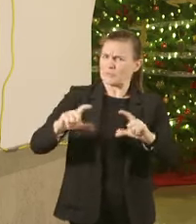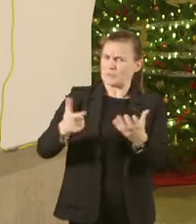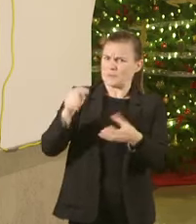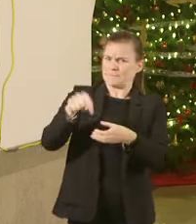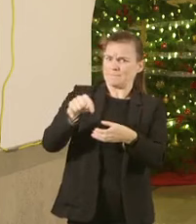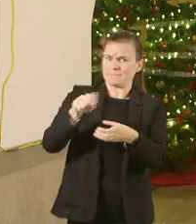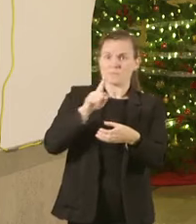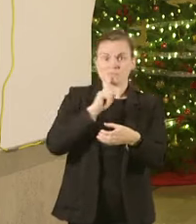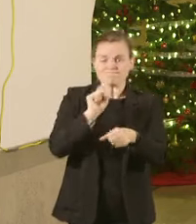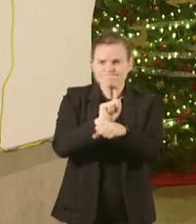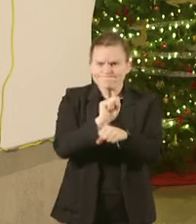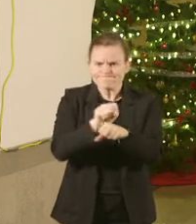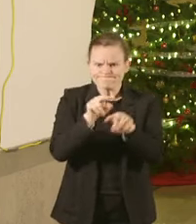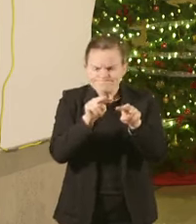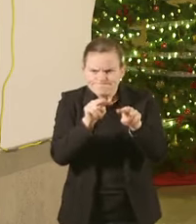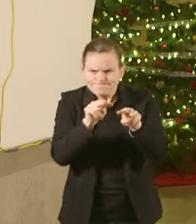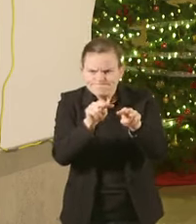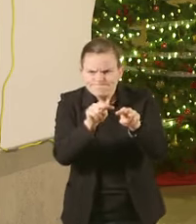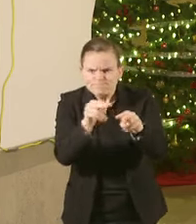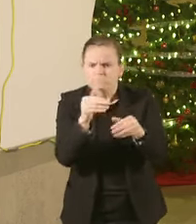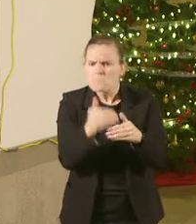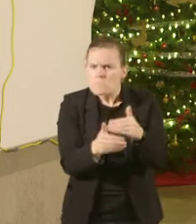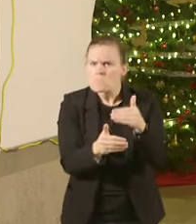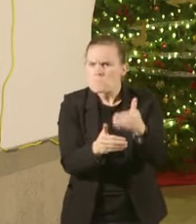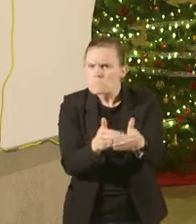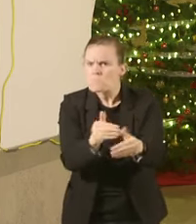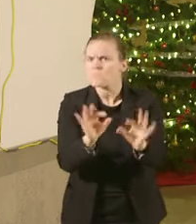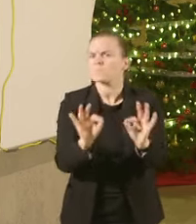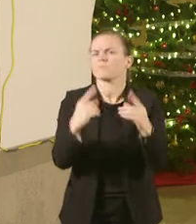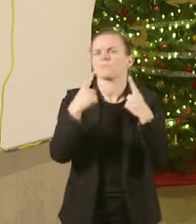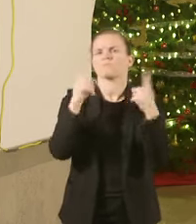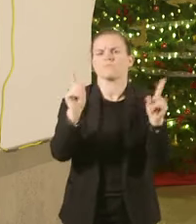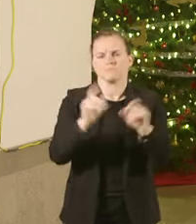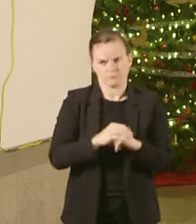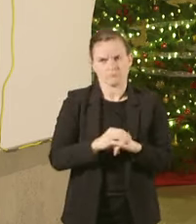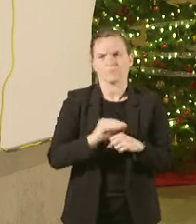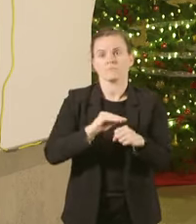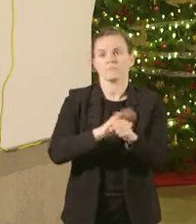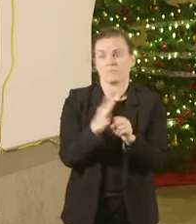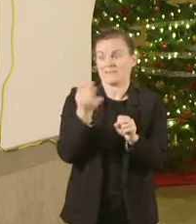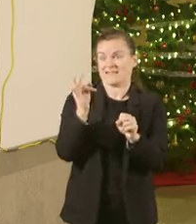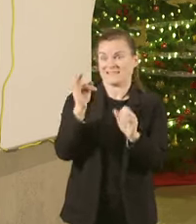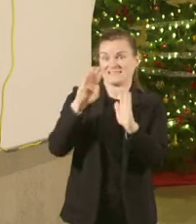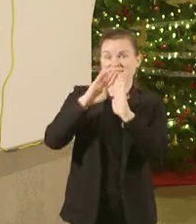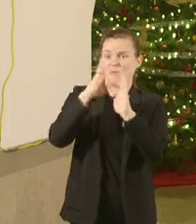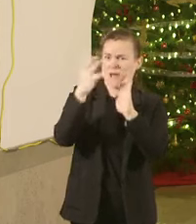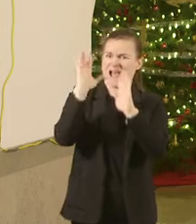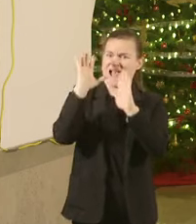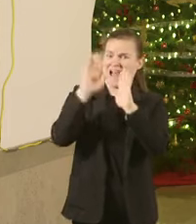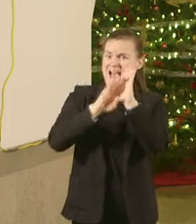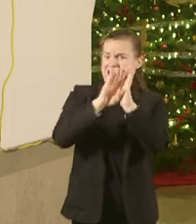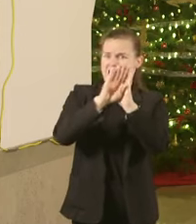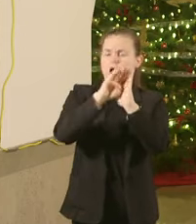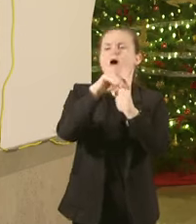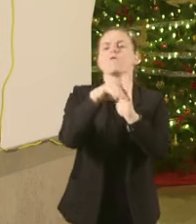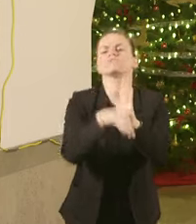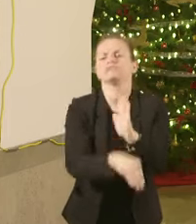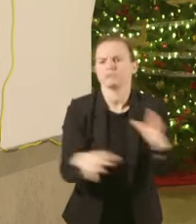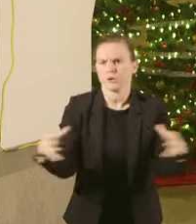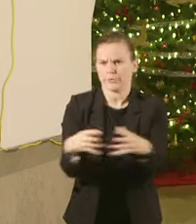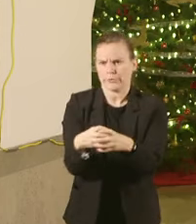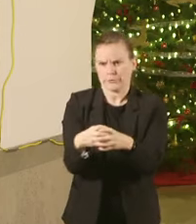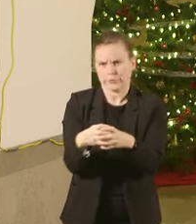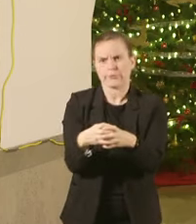Missourians to help stem the tide of COVID-19 in our communities Infection is upstream of hospitalizations